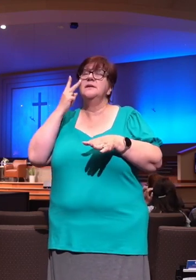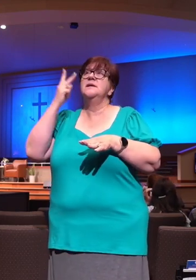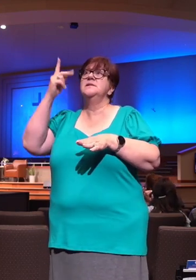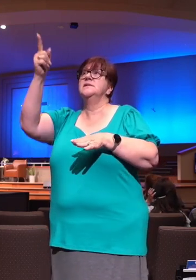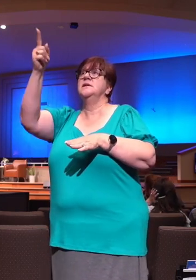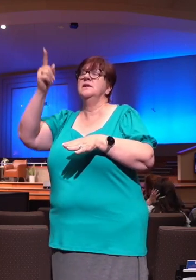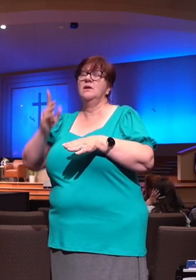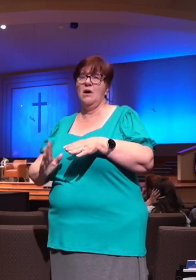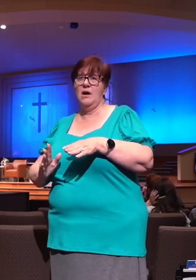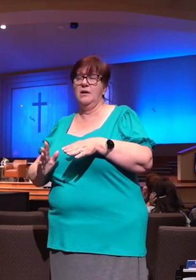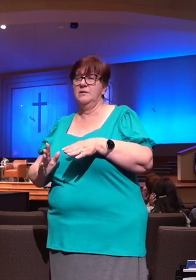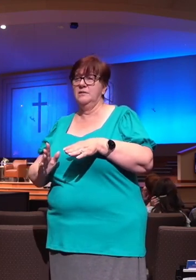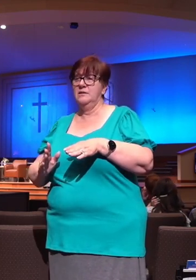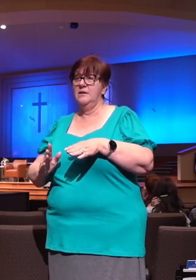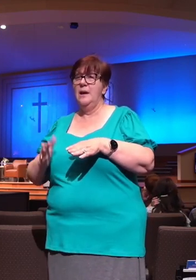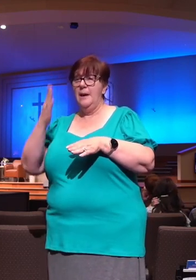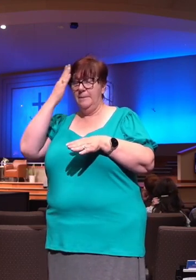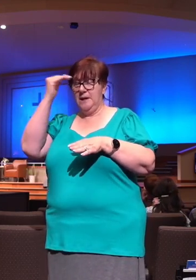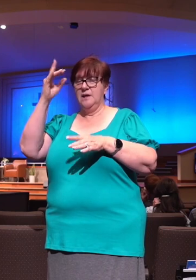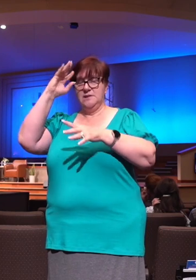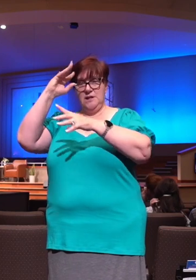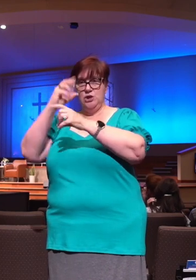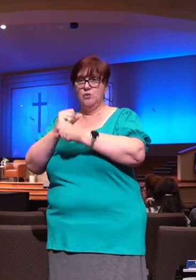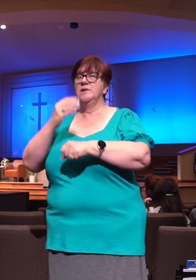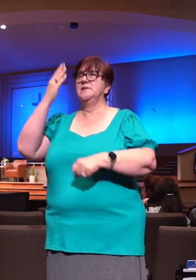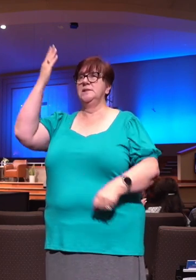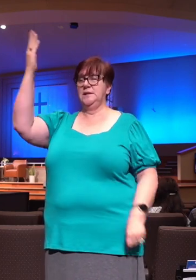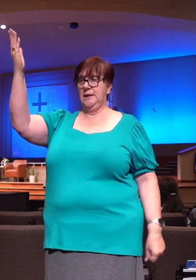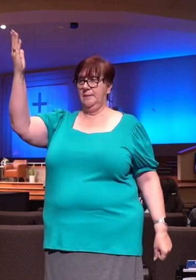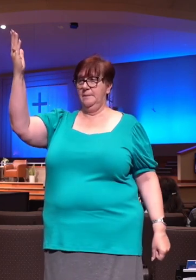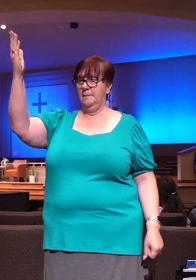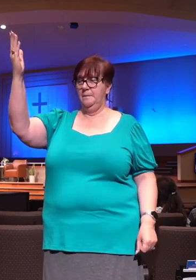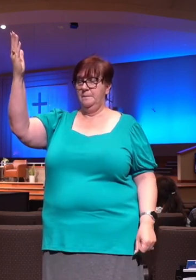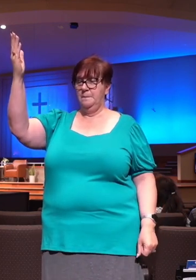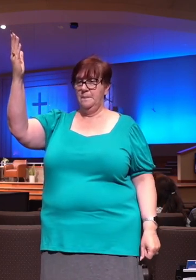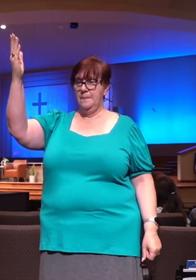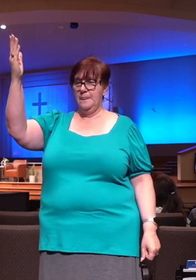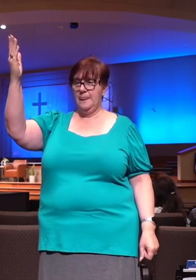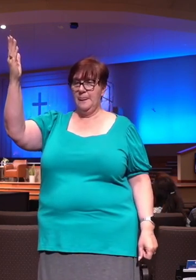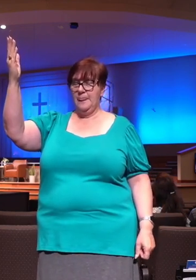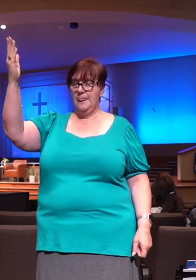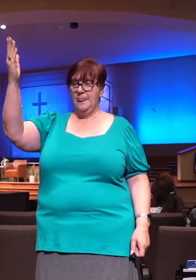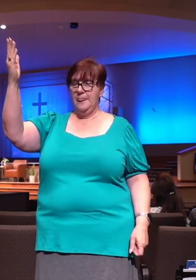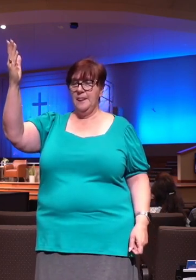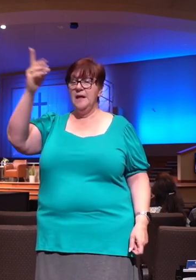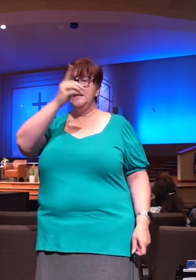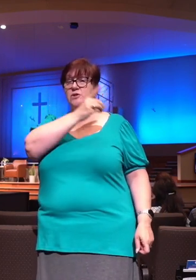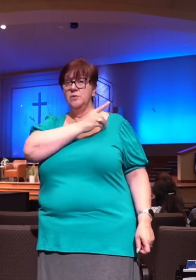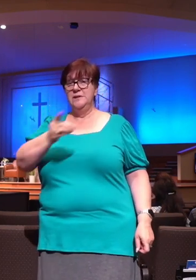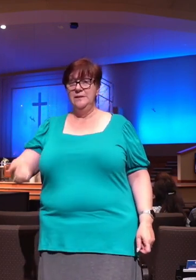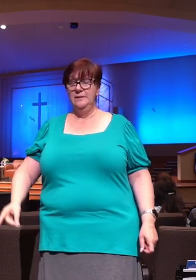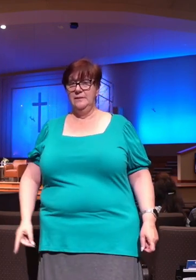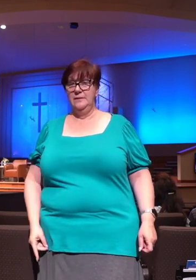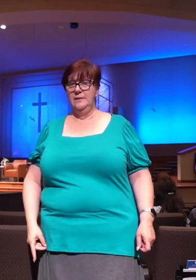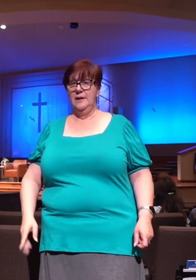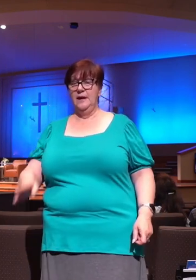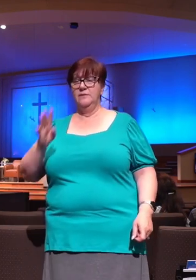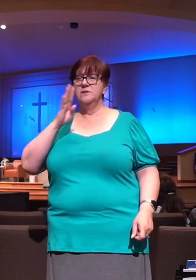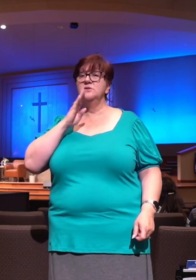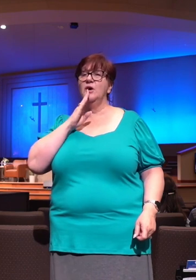of this Redeemer that they had heard of and that they knew. And so here, David, he speaks of this holy one will